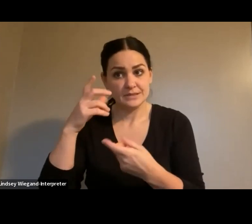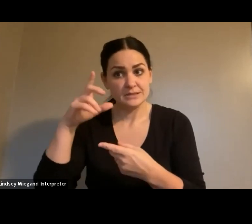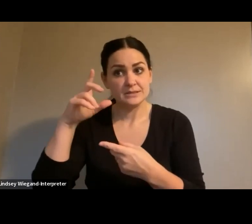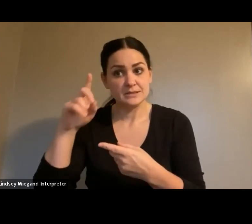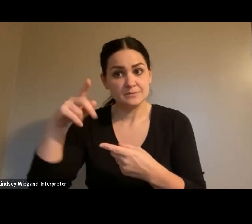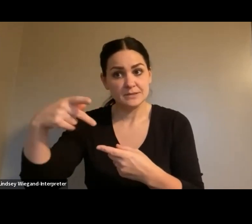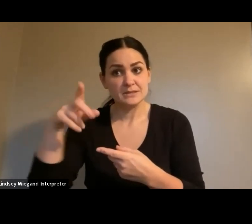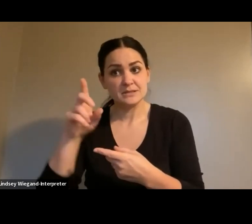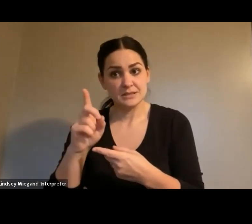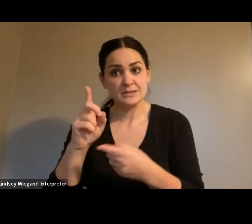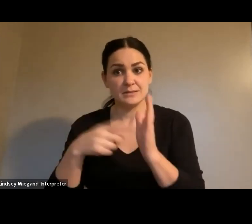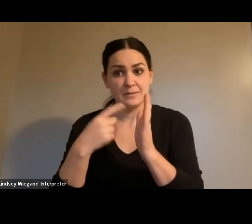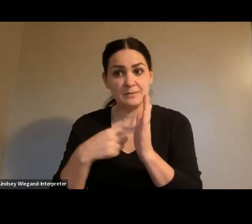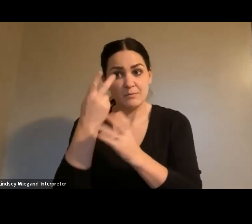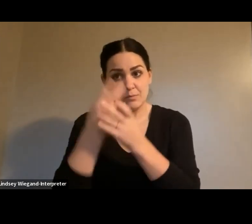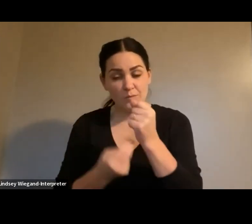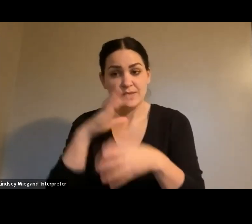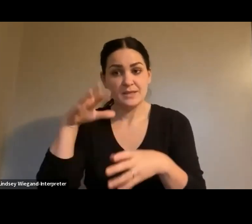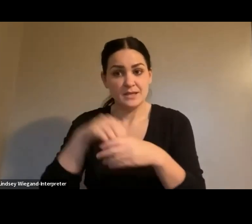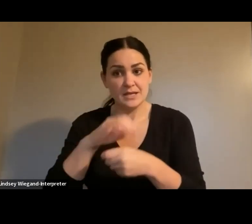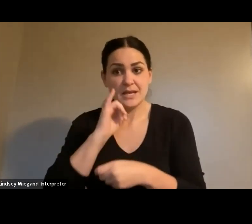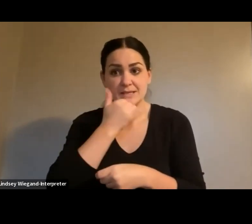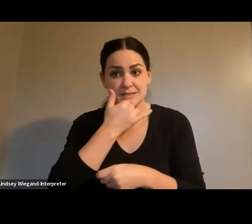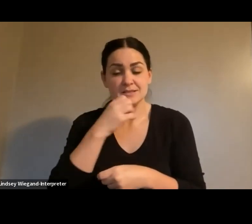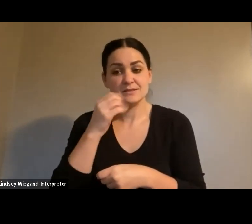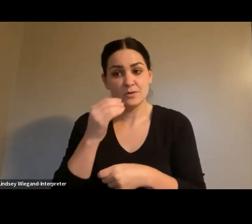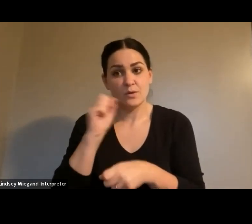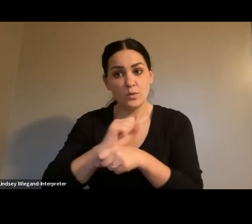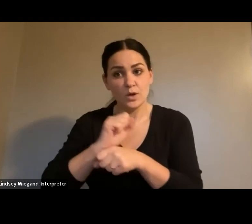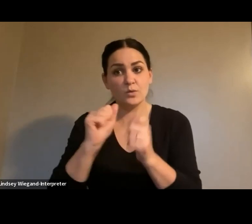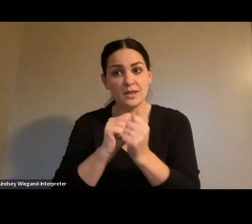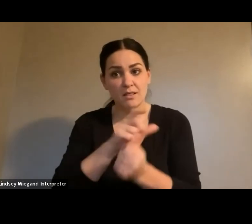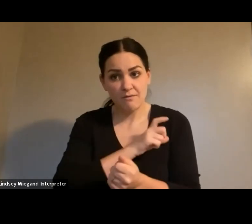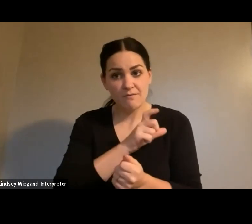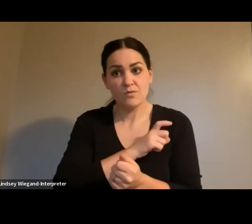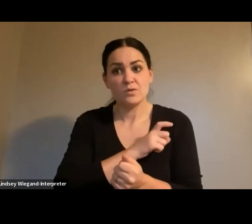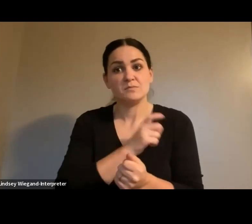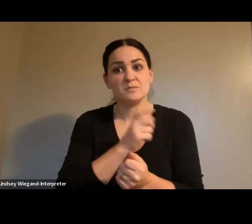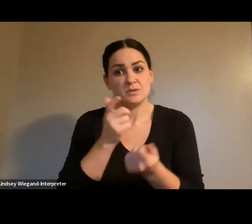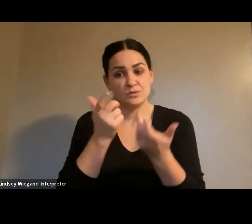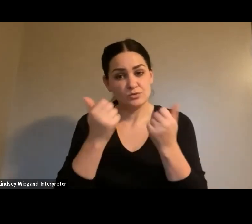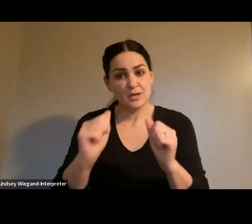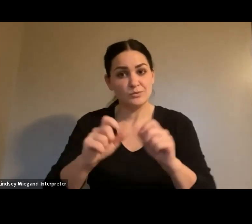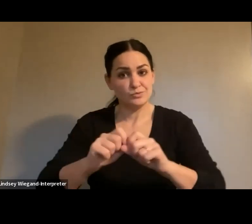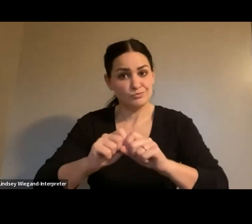control center works with the law enforcement out there to dispatch law enforcement when and where needed.